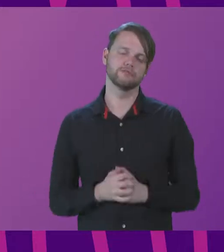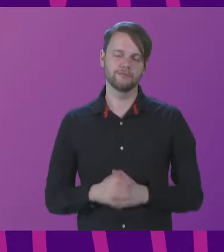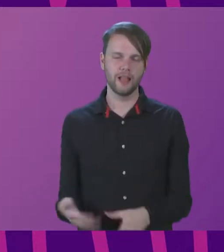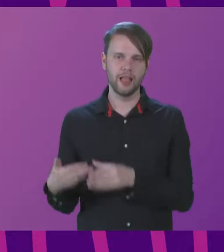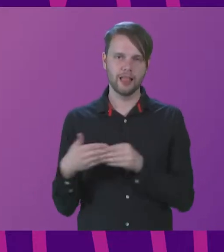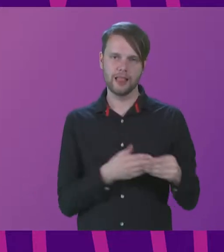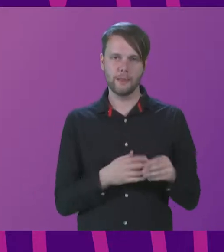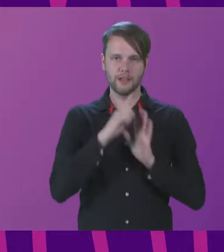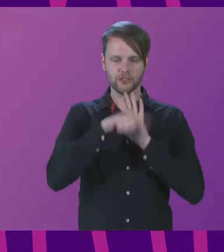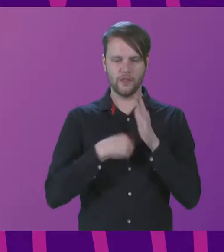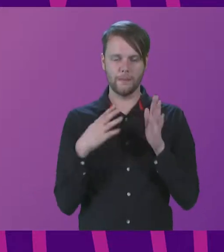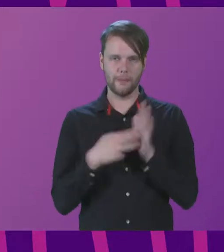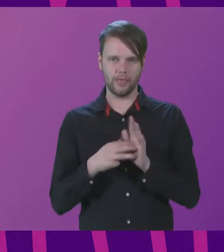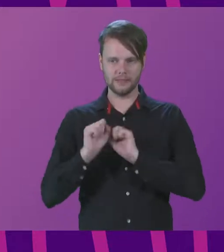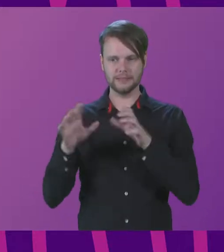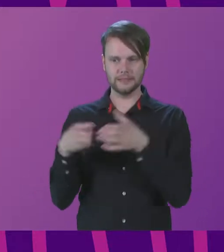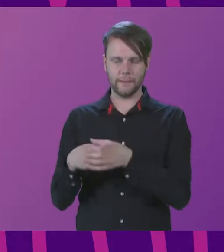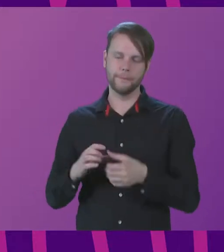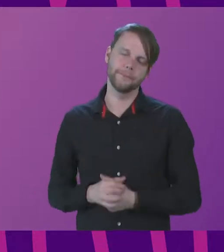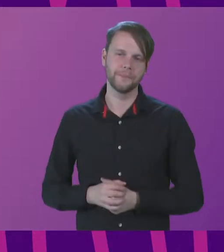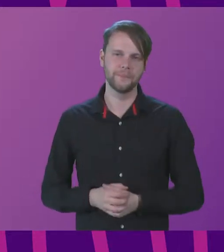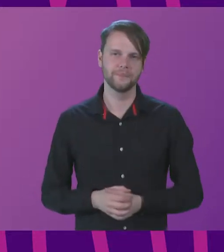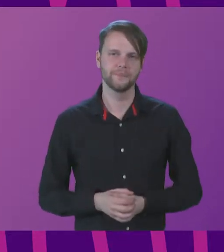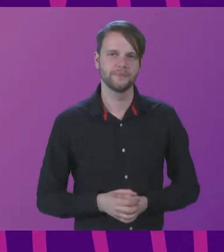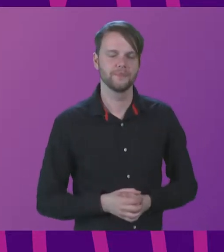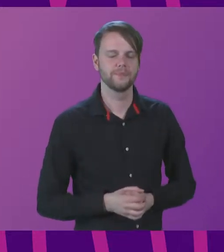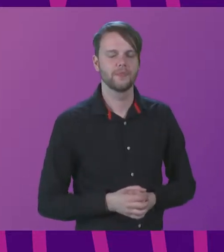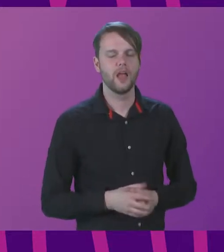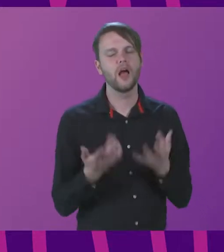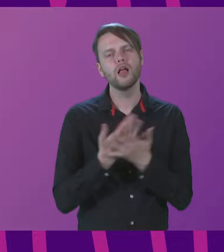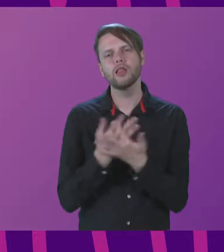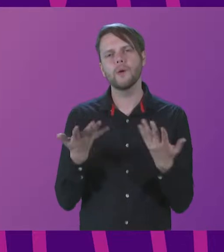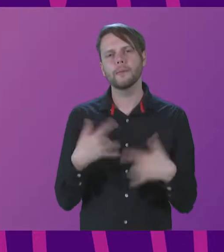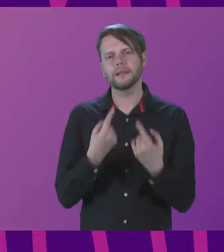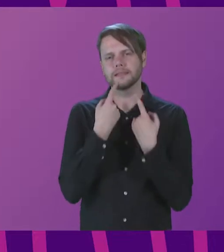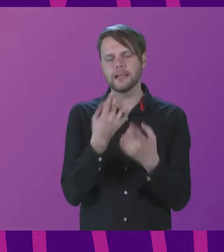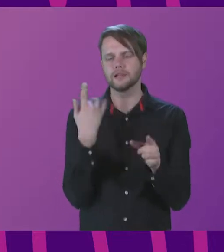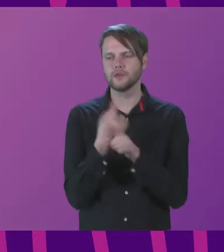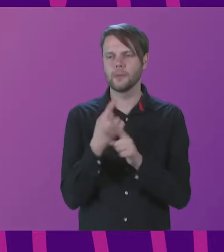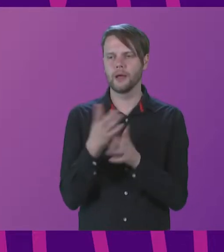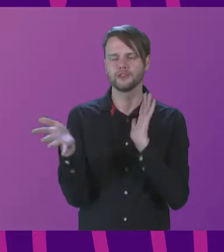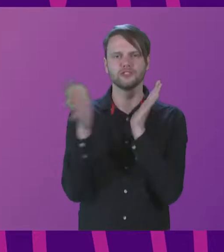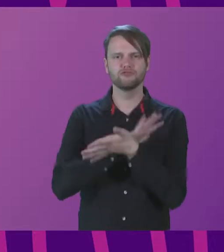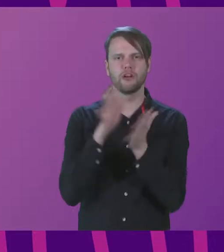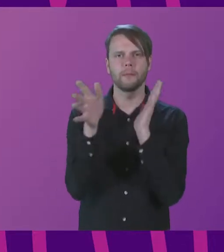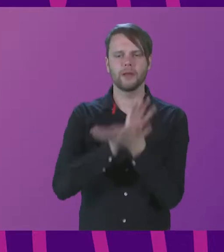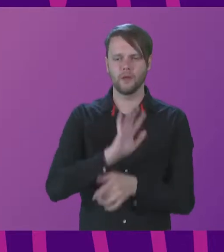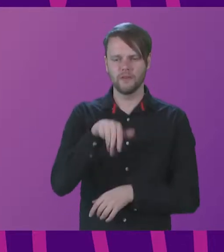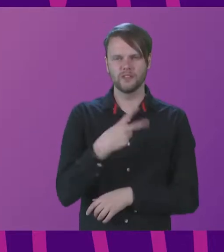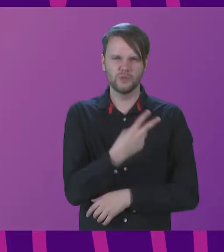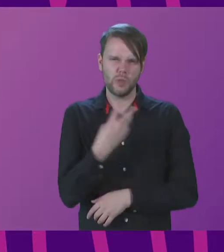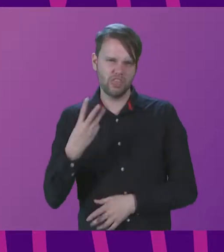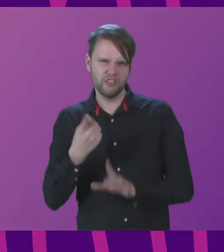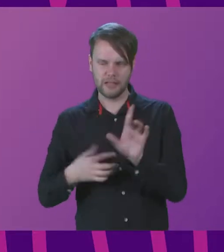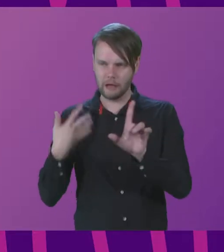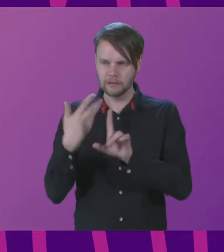by Sir Jonathan Mills and his team. Much has been said about the disruption of the last two or three years.